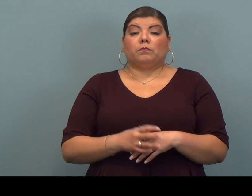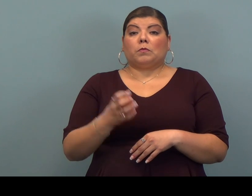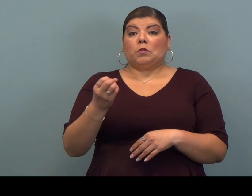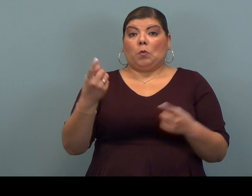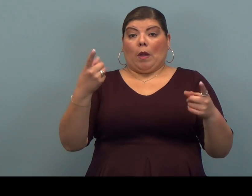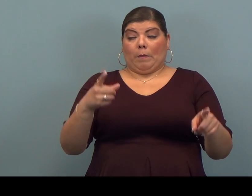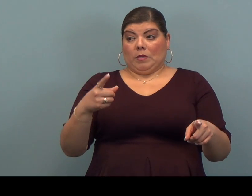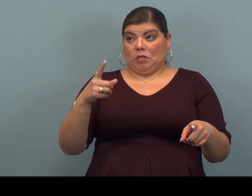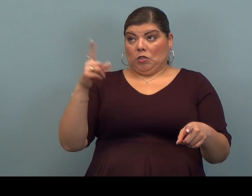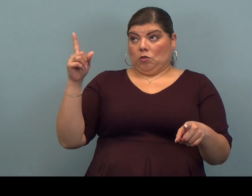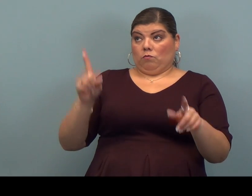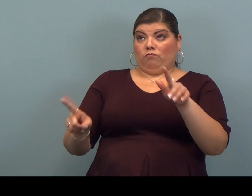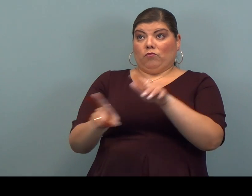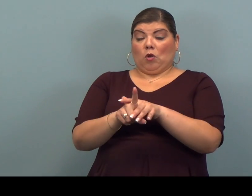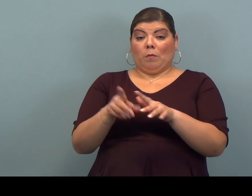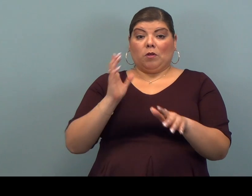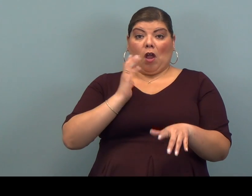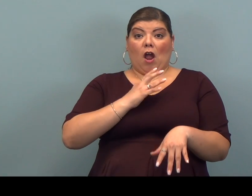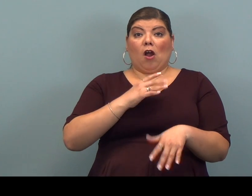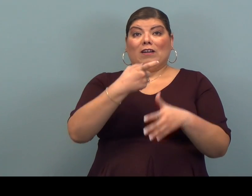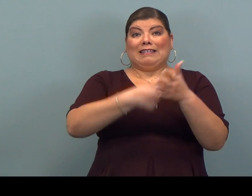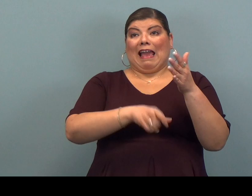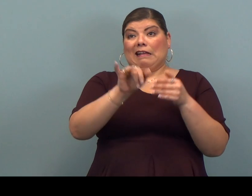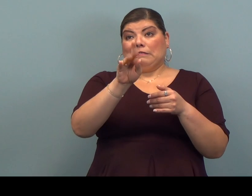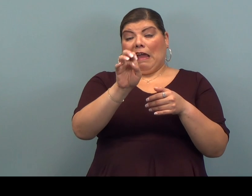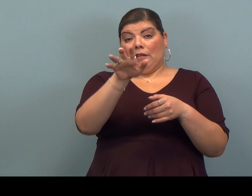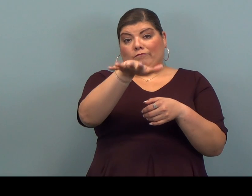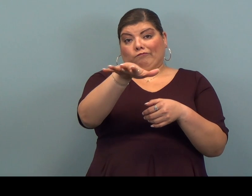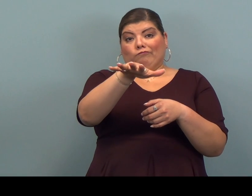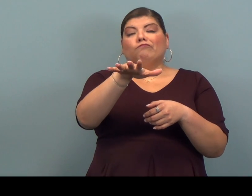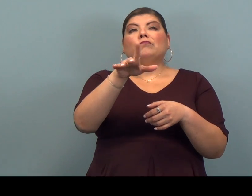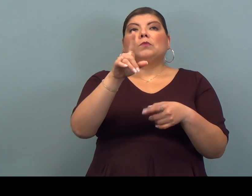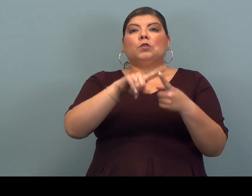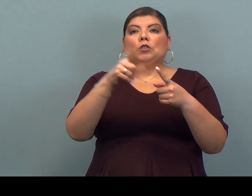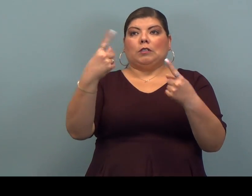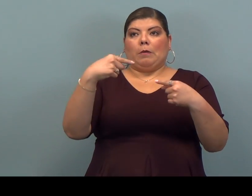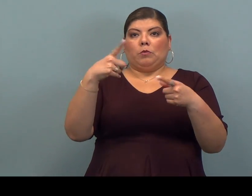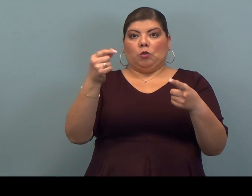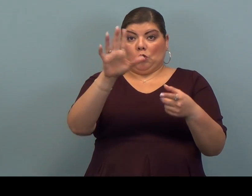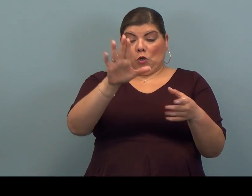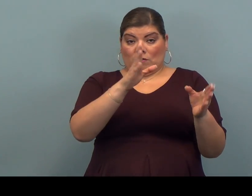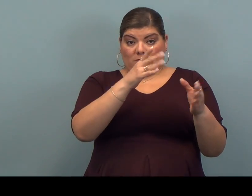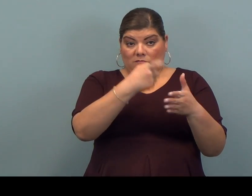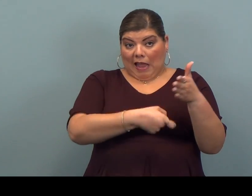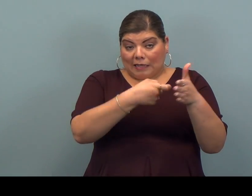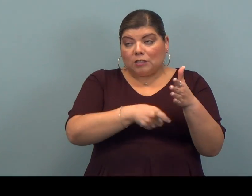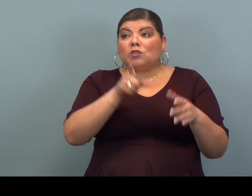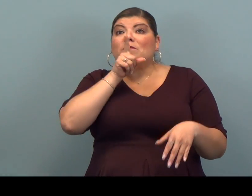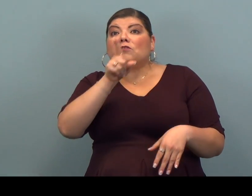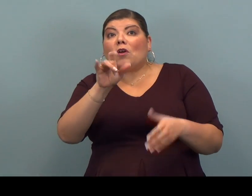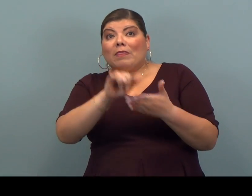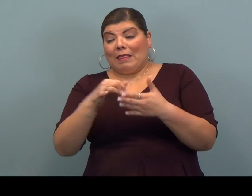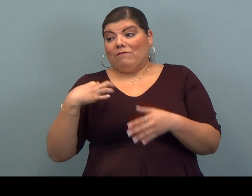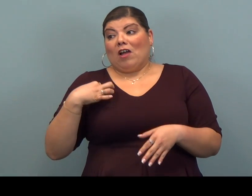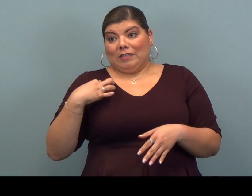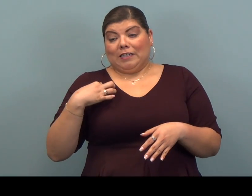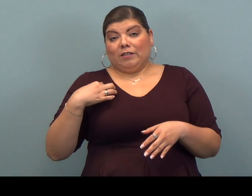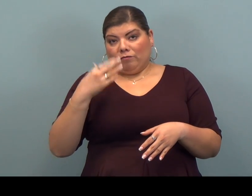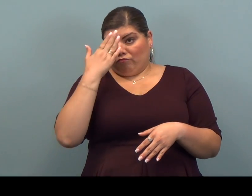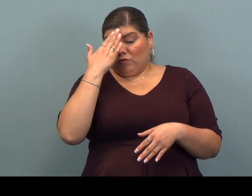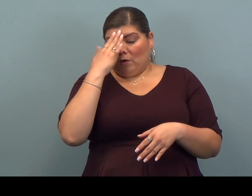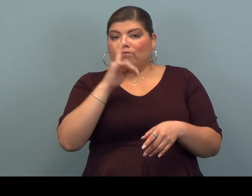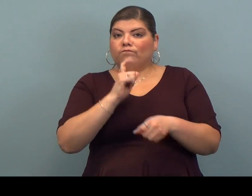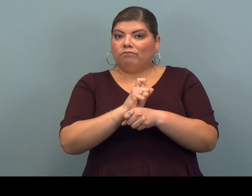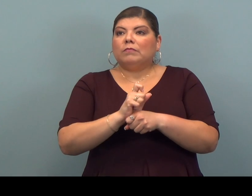So when you come to our tax site to get your taxes done, you can be assured that the volunteer who is